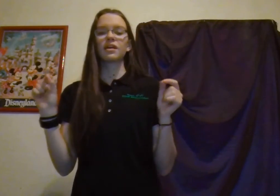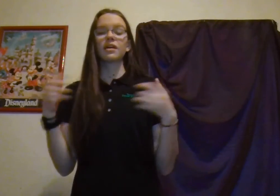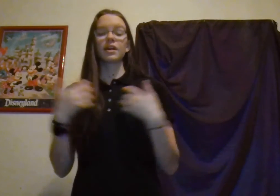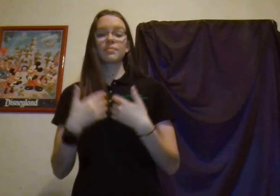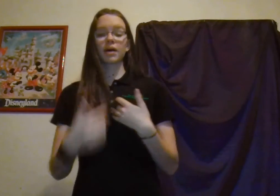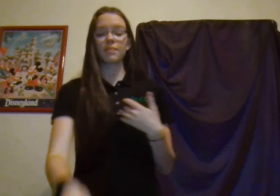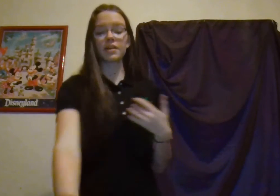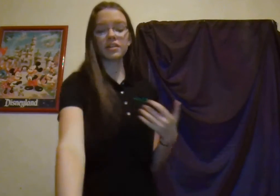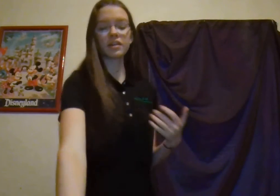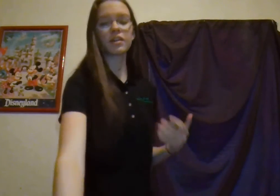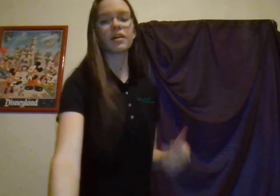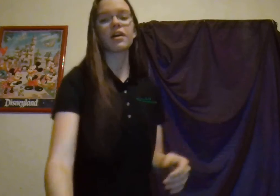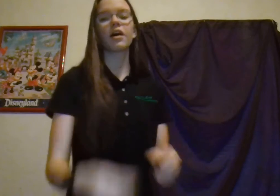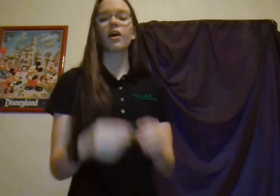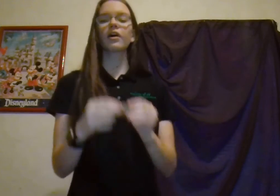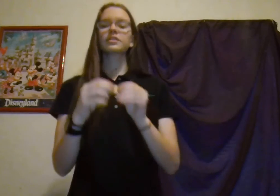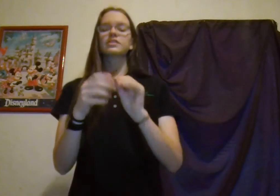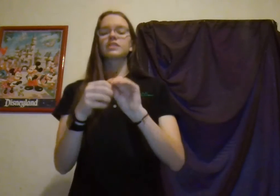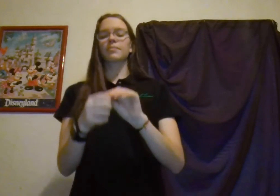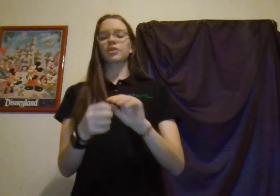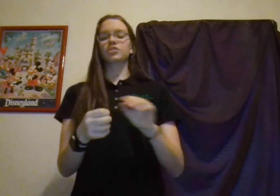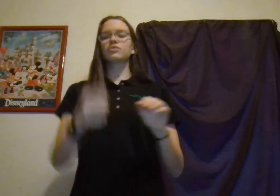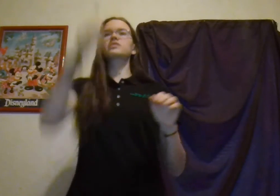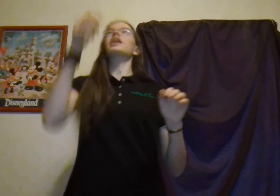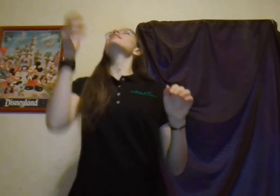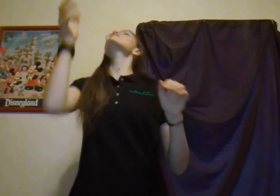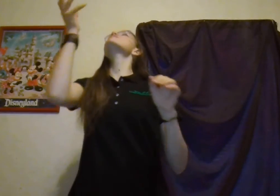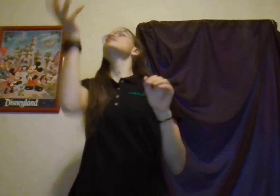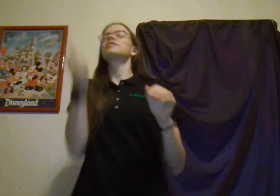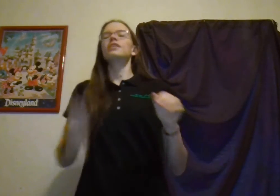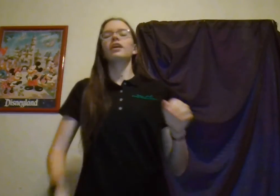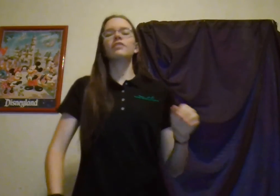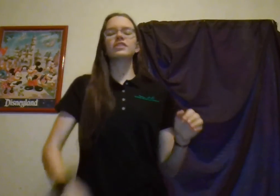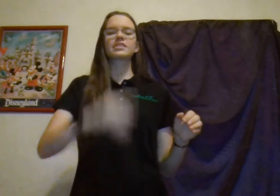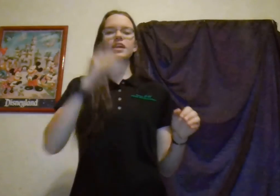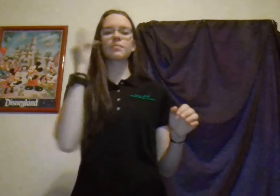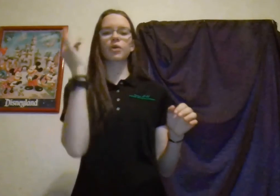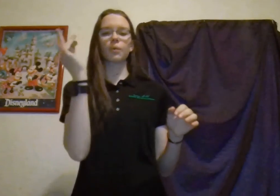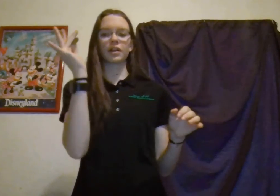In my opinion, art and STEM are two sides of the same coin.